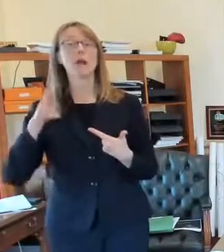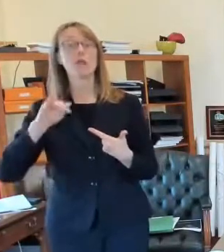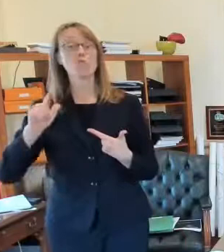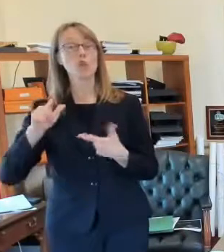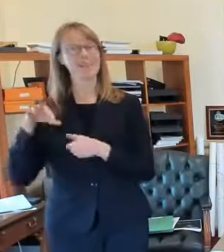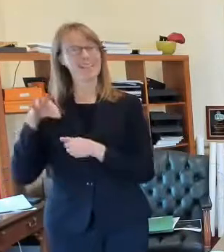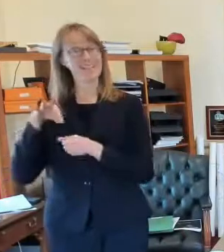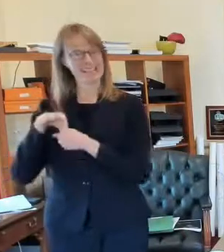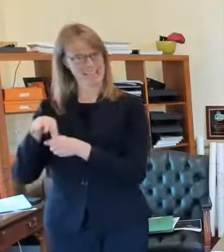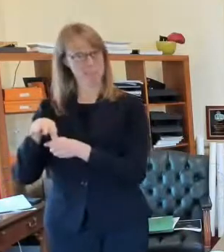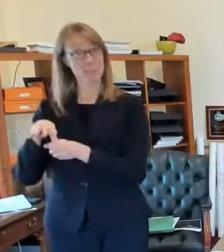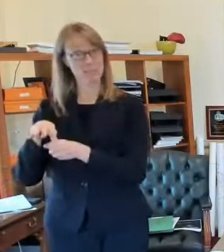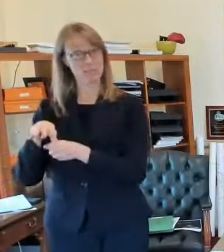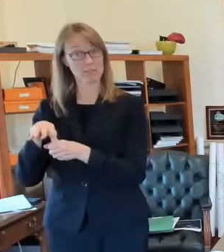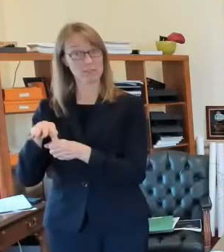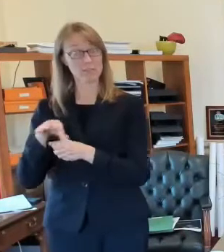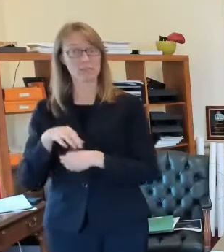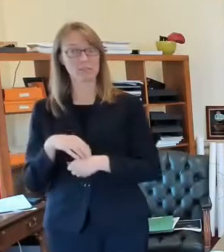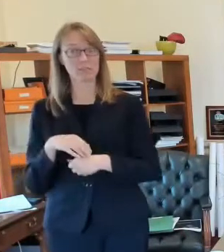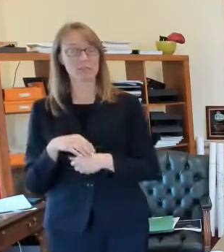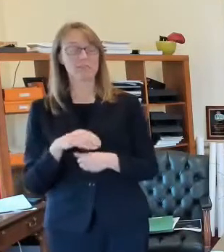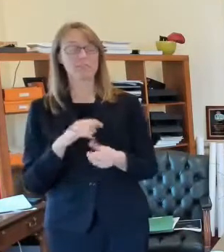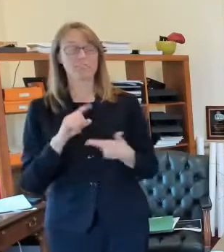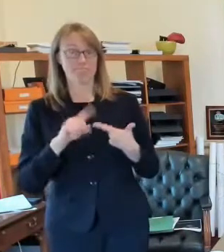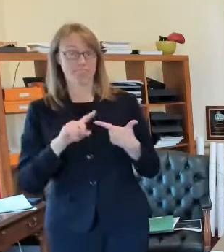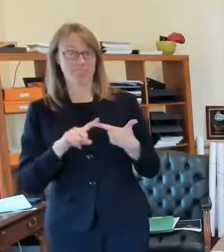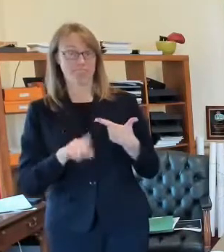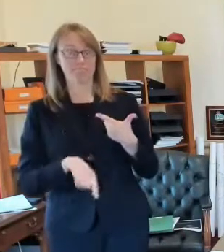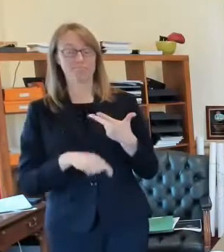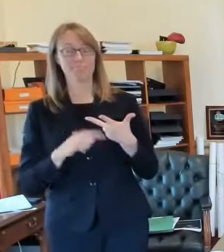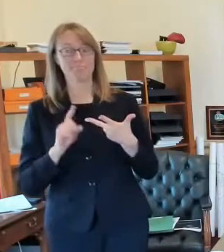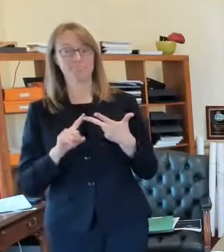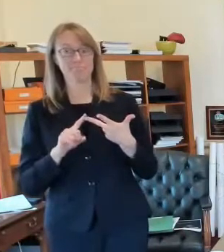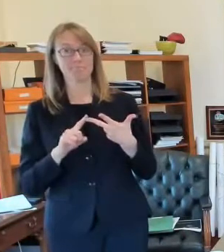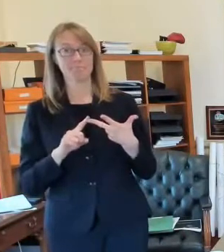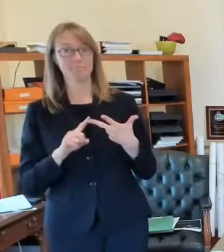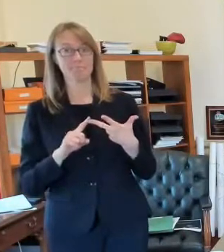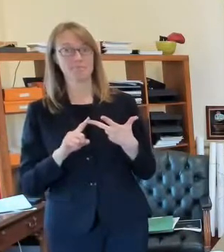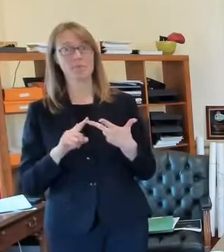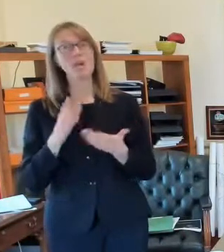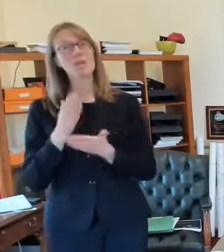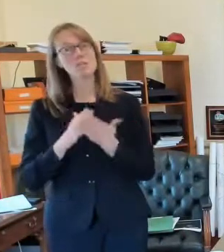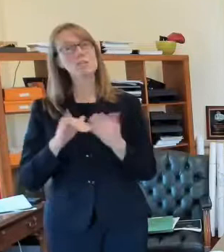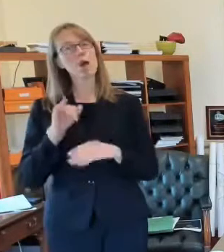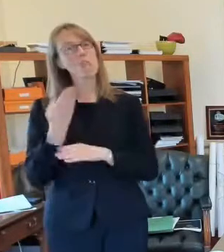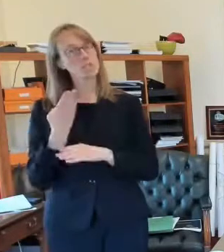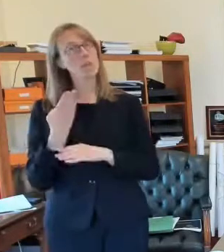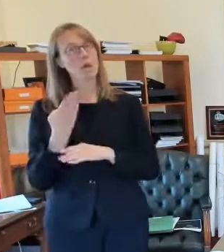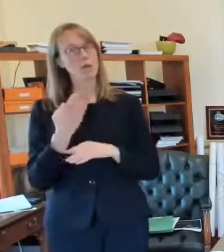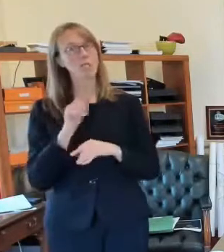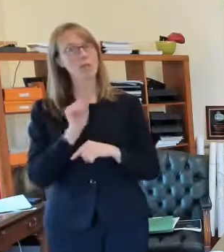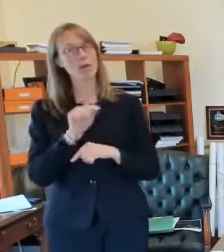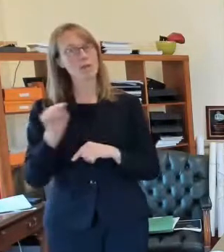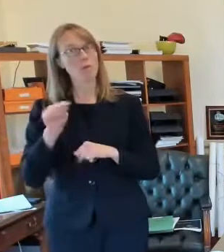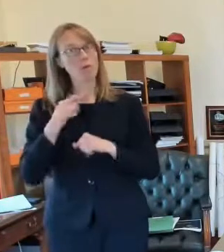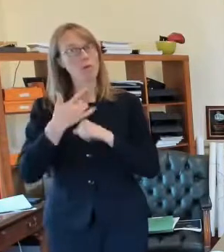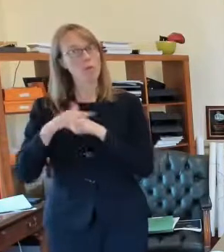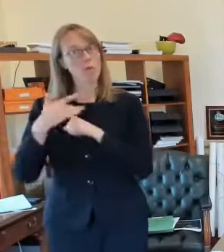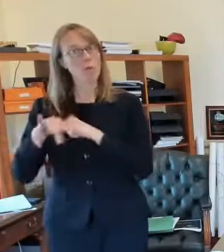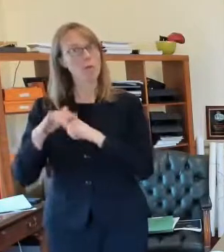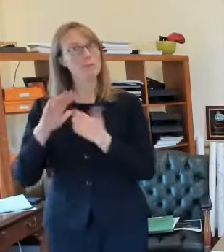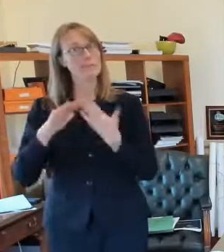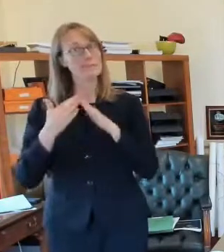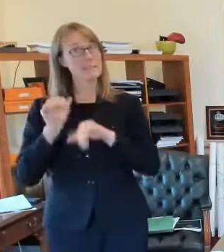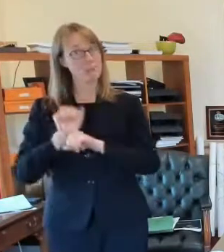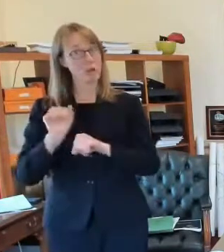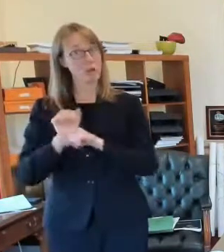up and we're gonna talk a little bit about some jobs that are available with the city that that